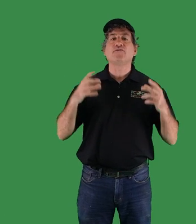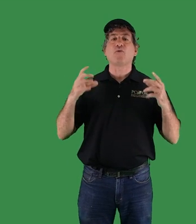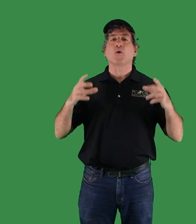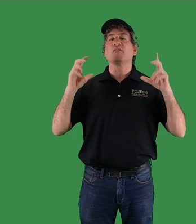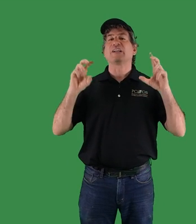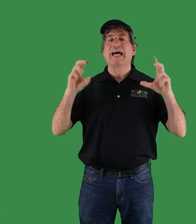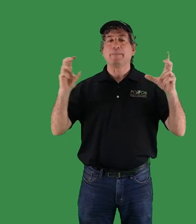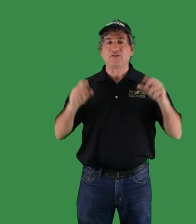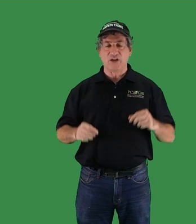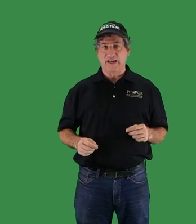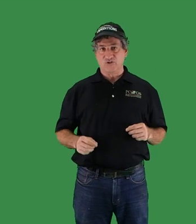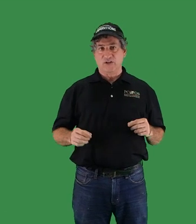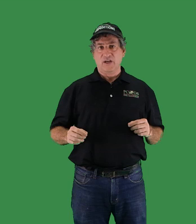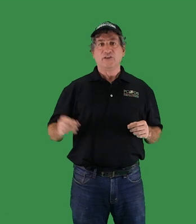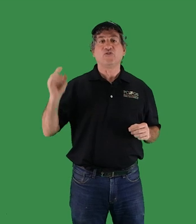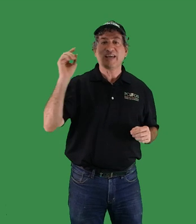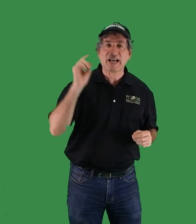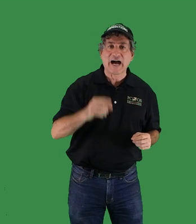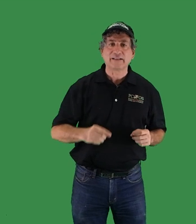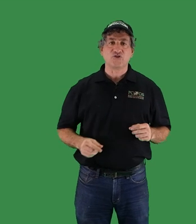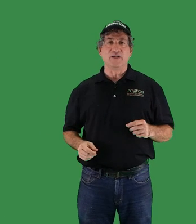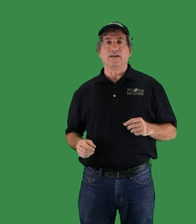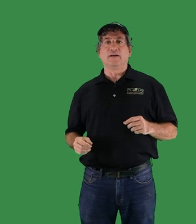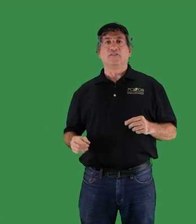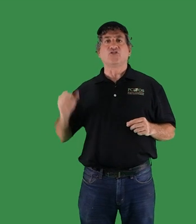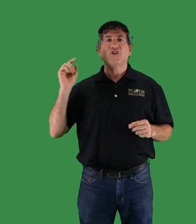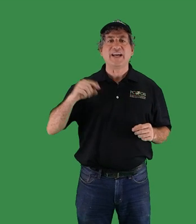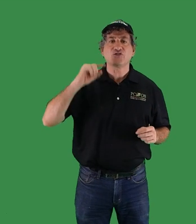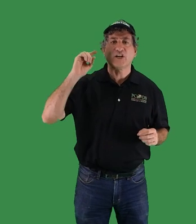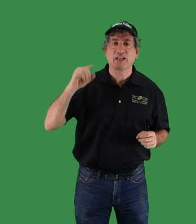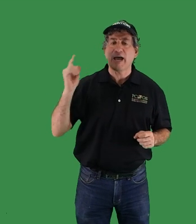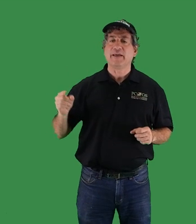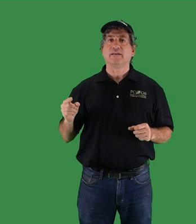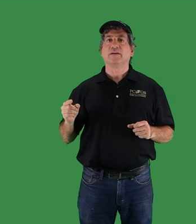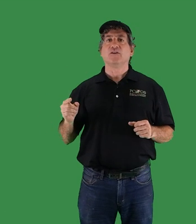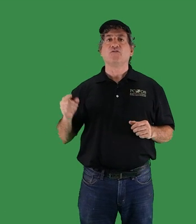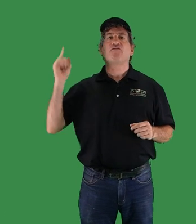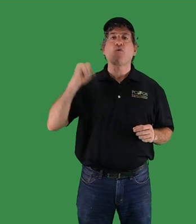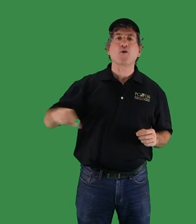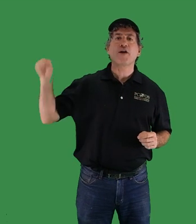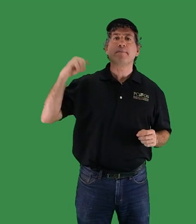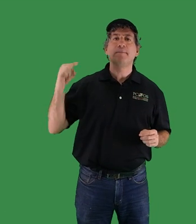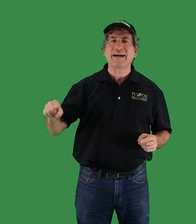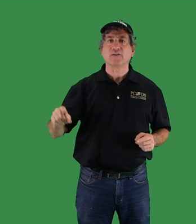form of climate change, using ecology to change the climate for the better.